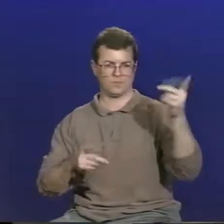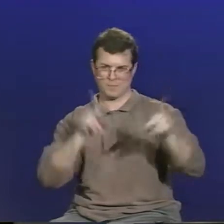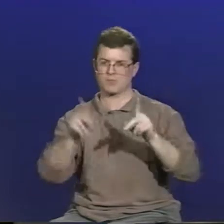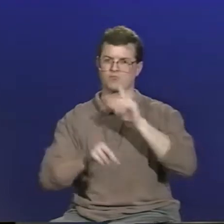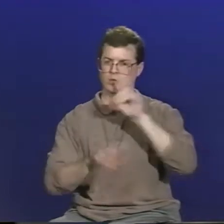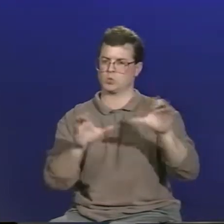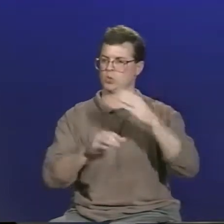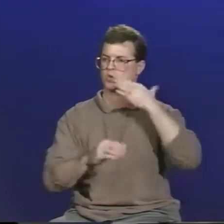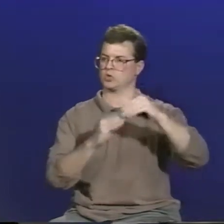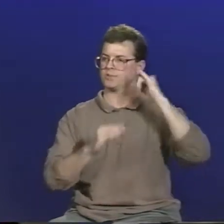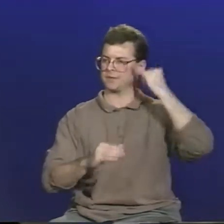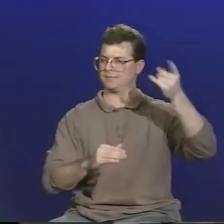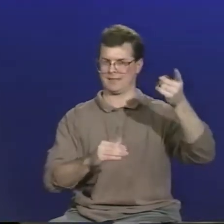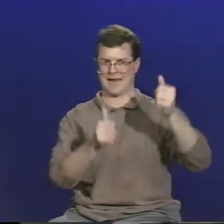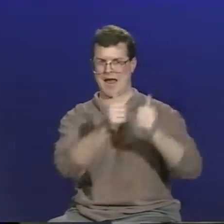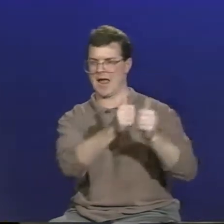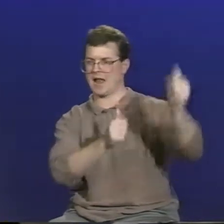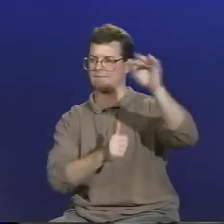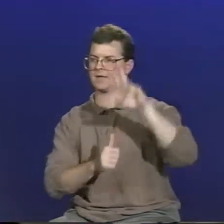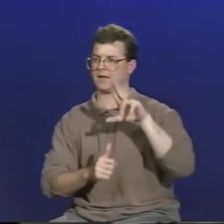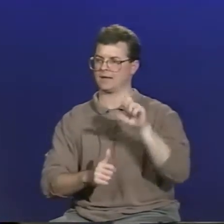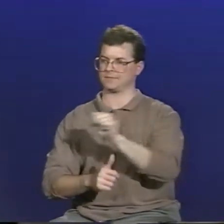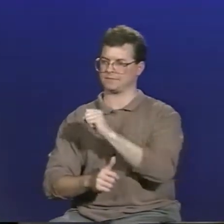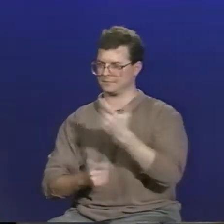place a great deal of emphasis on education and literacy.